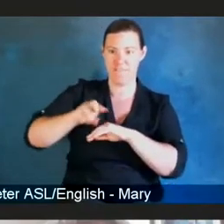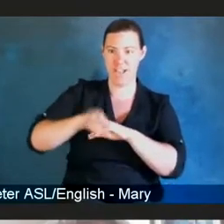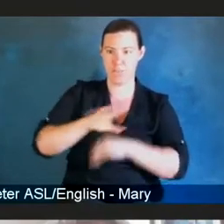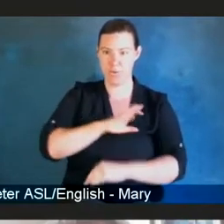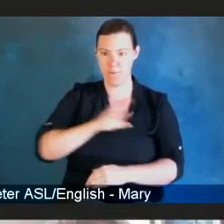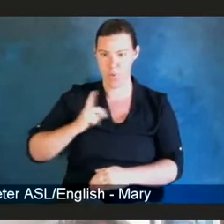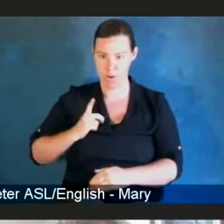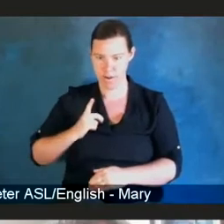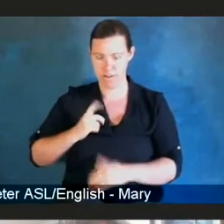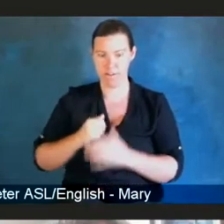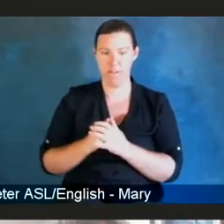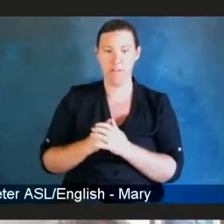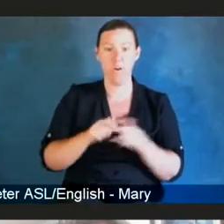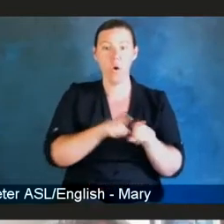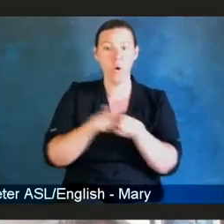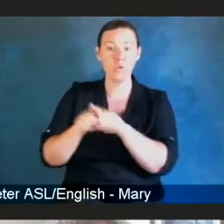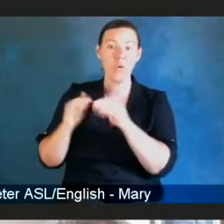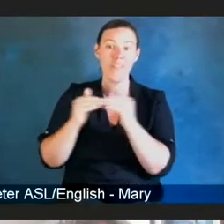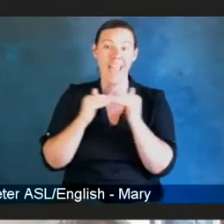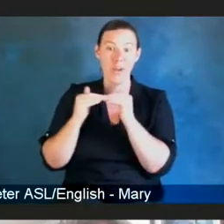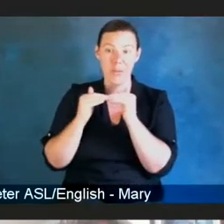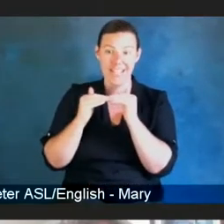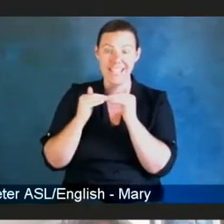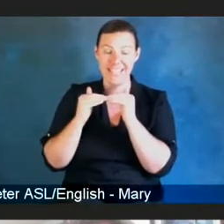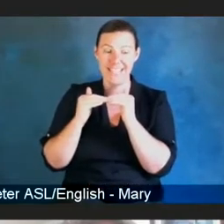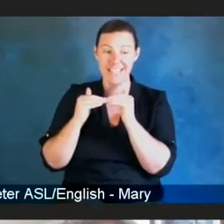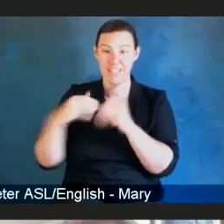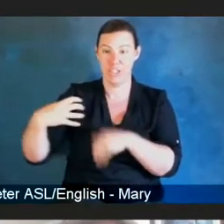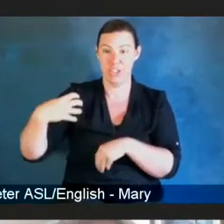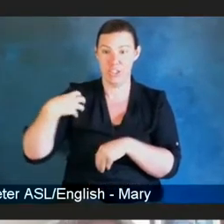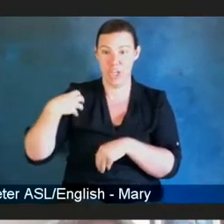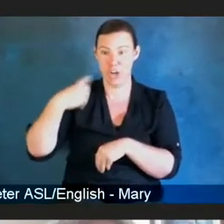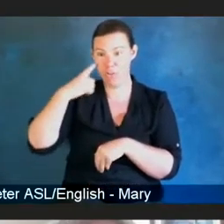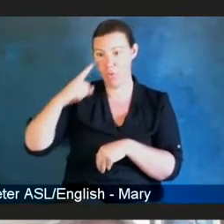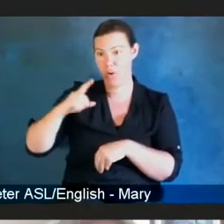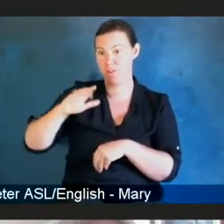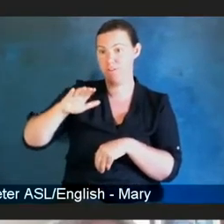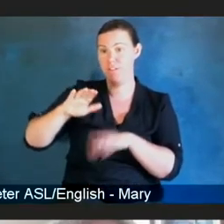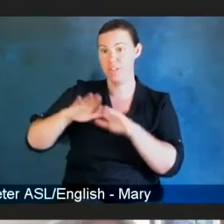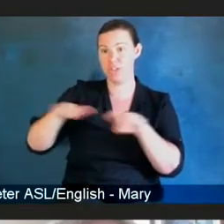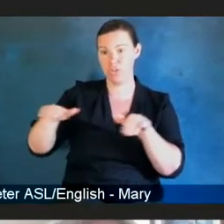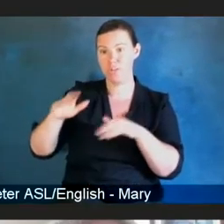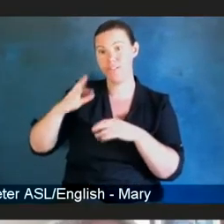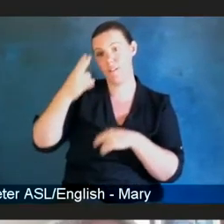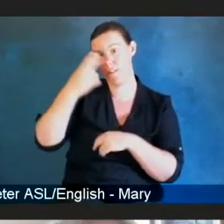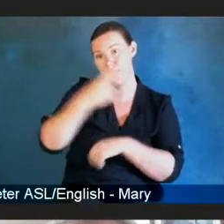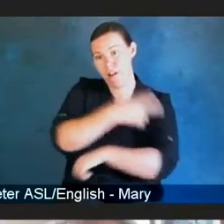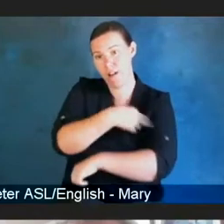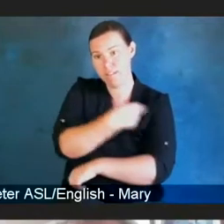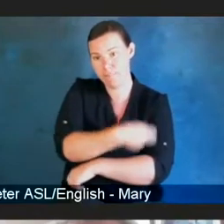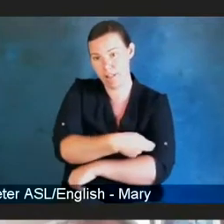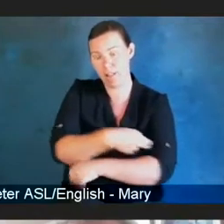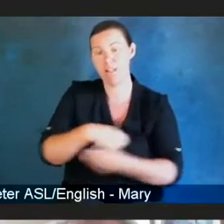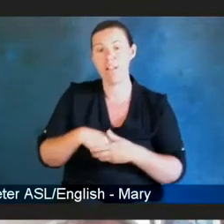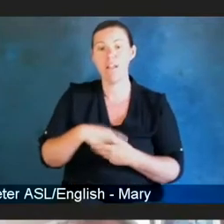Board, affiliated with Seattle Children's Hospital, and a member of the 50 Strong and Healthy Group within the National Minority AIDS